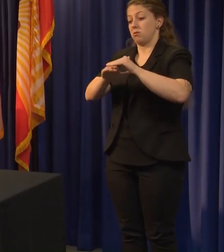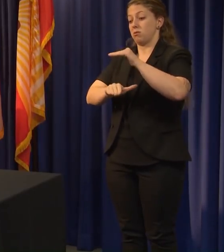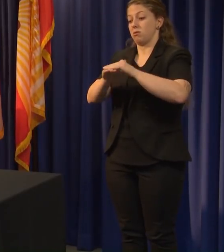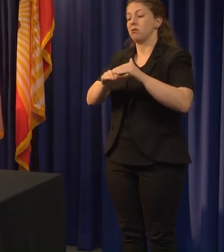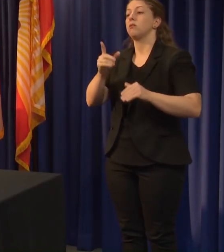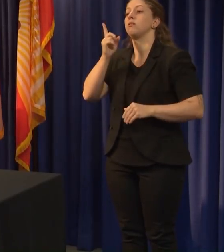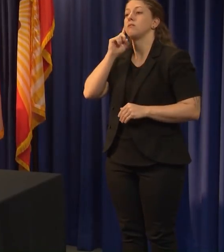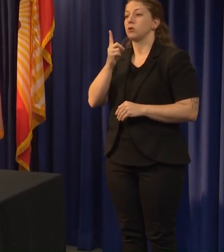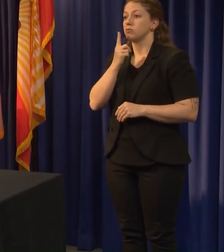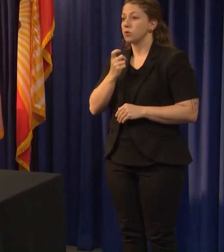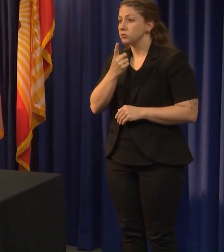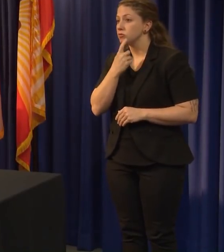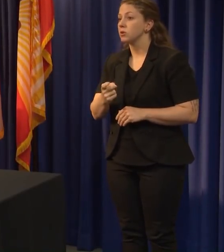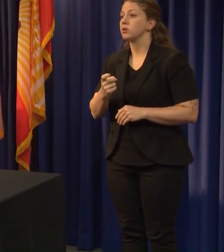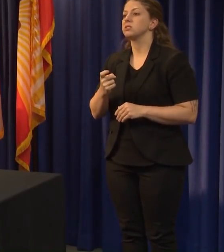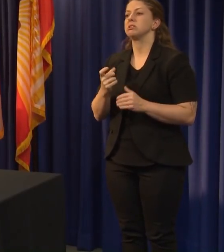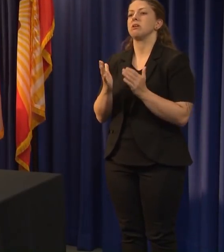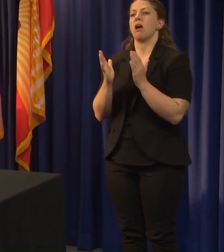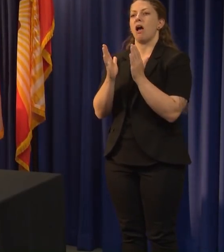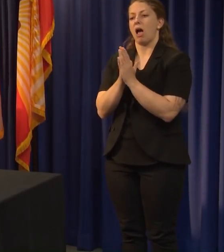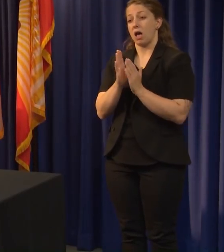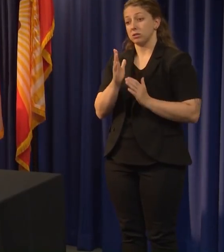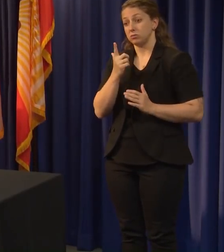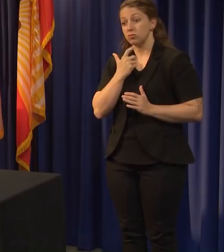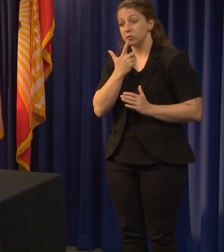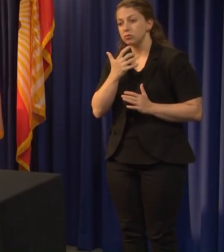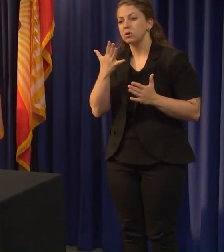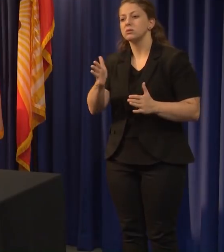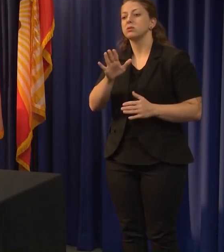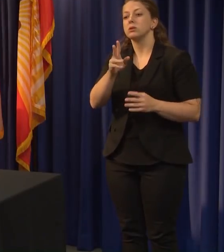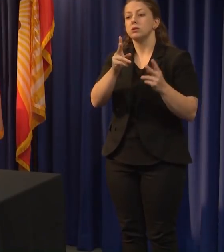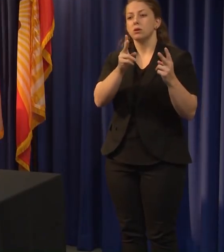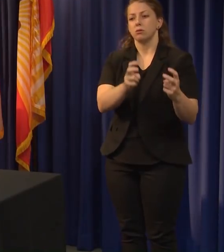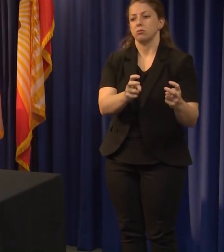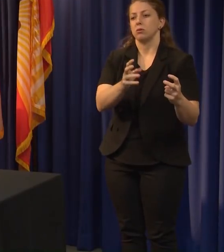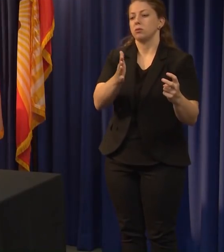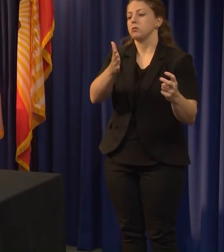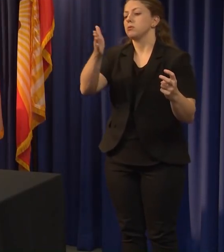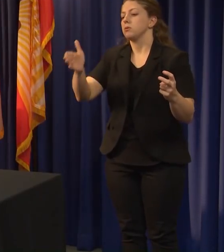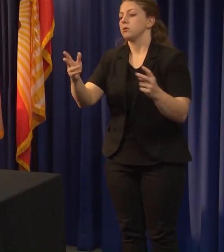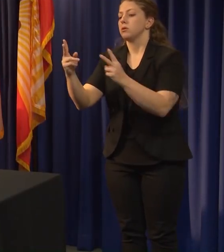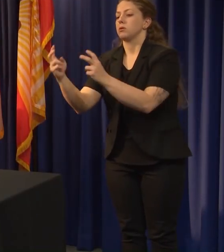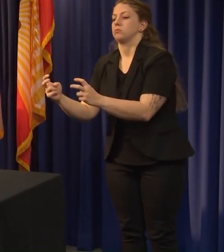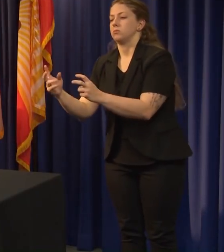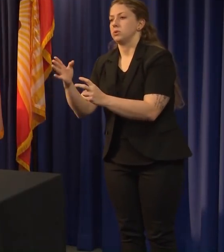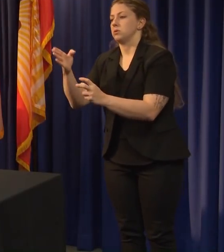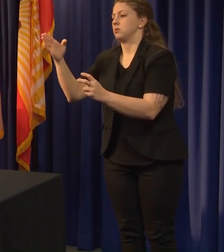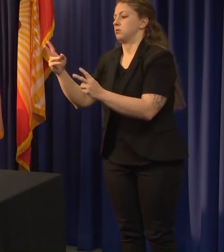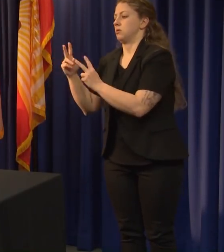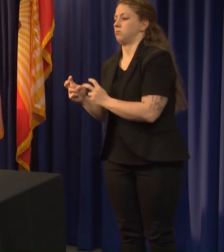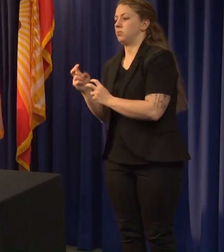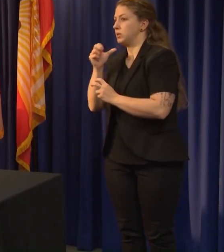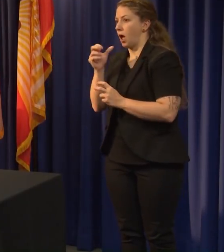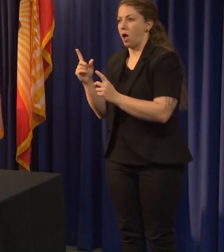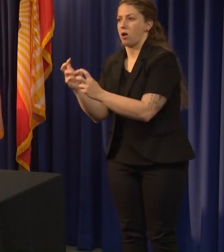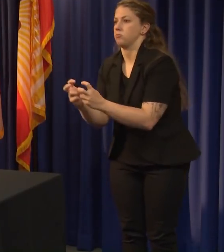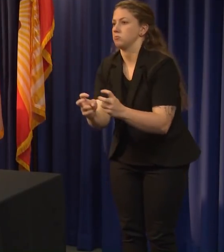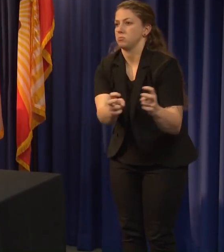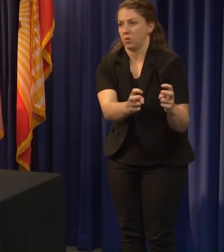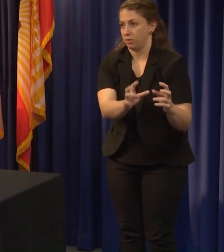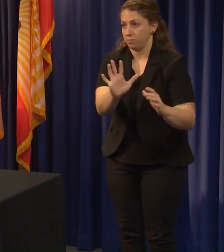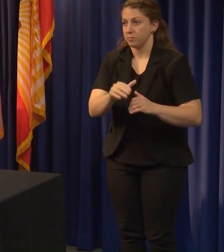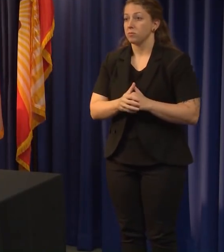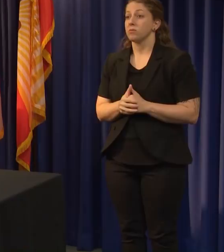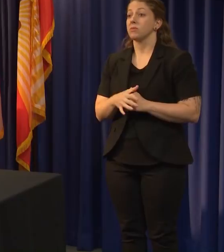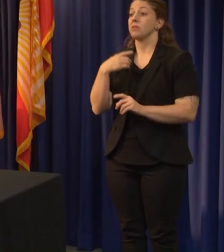asking them to space out their diners with staggered seating. In addition, the governor has ordered those groups at public beaches